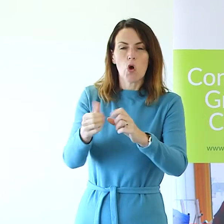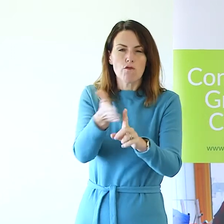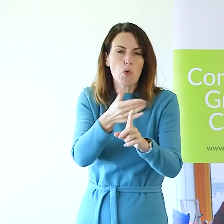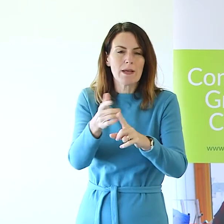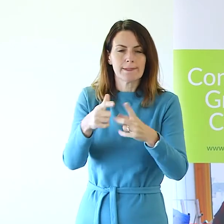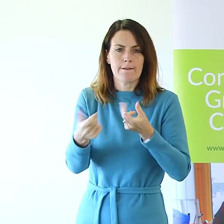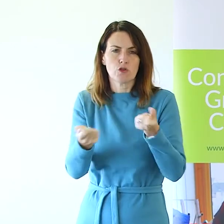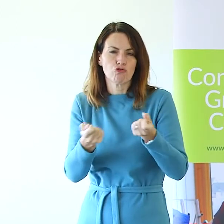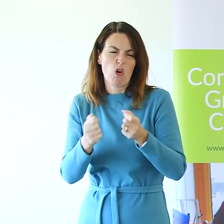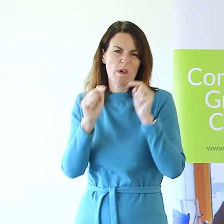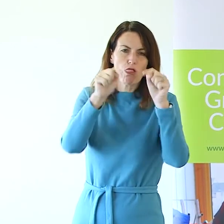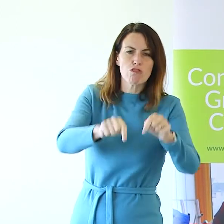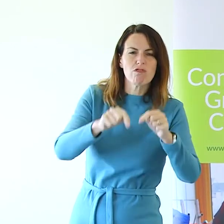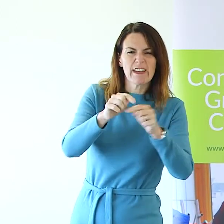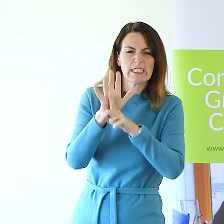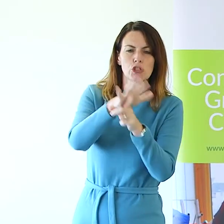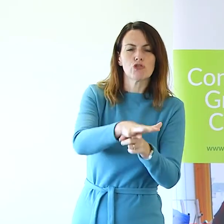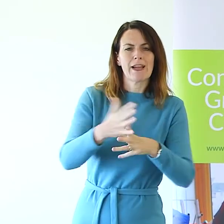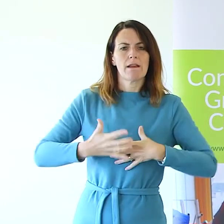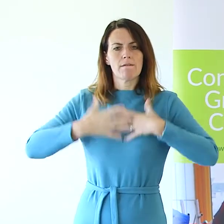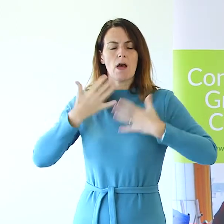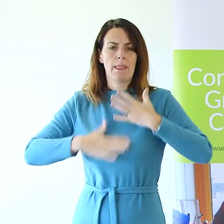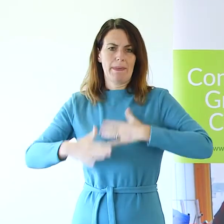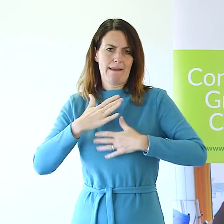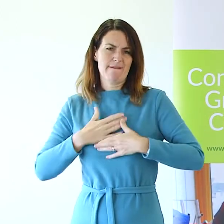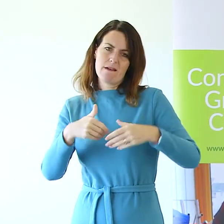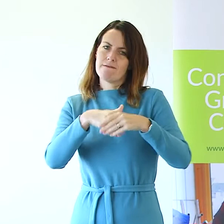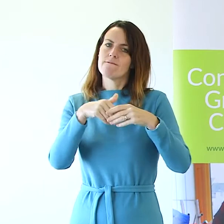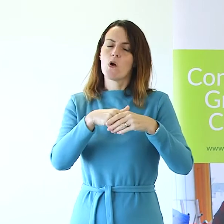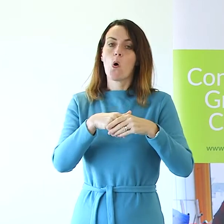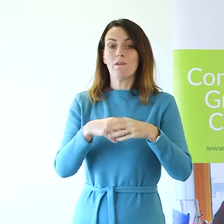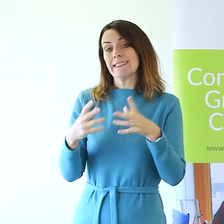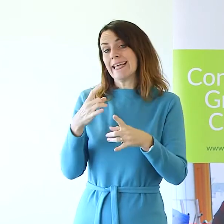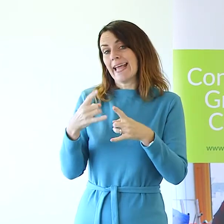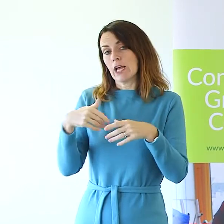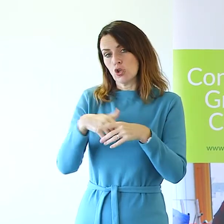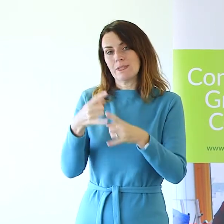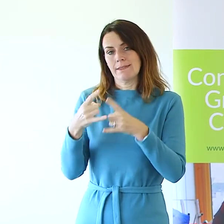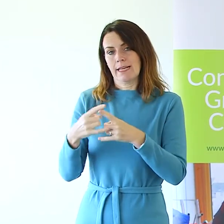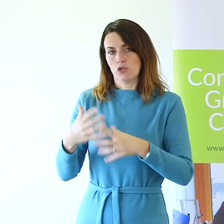threatening, degrading and violent behaviour. This includes sexual violence.